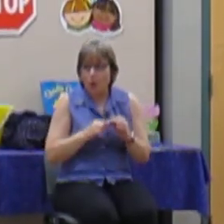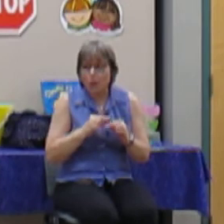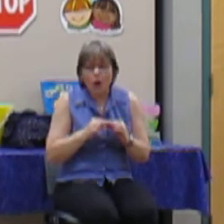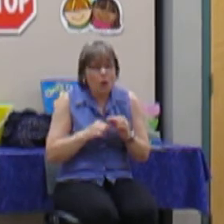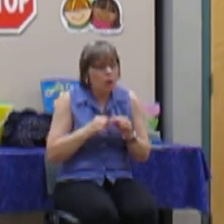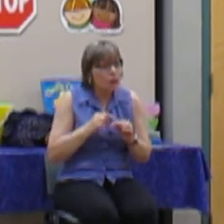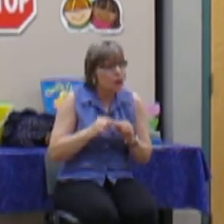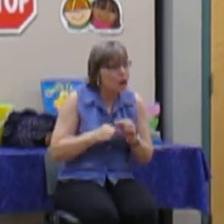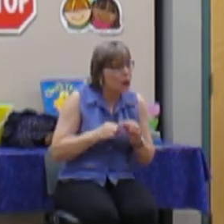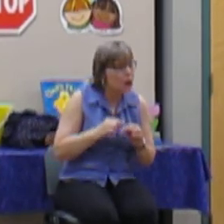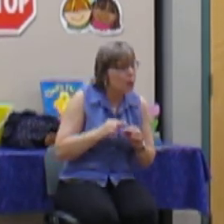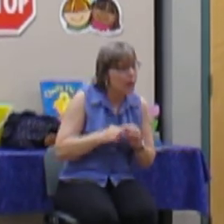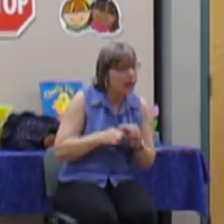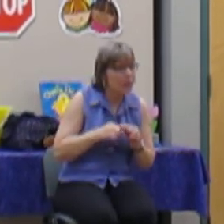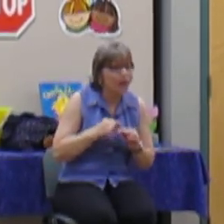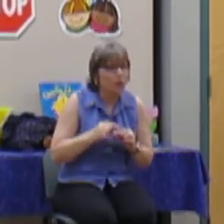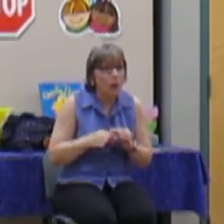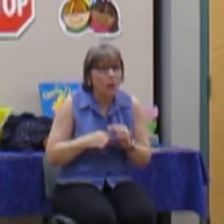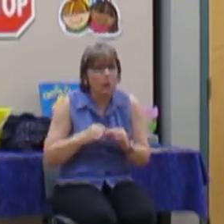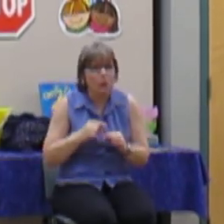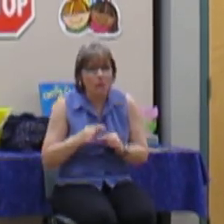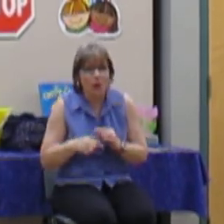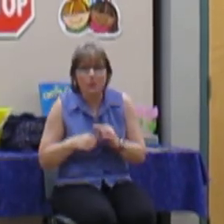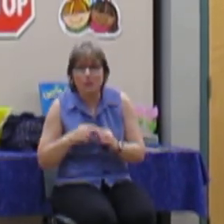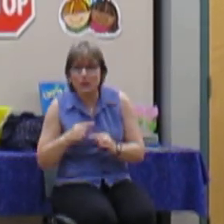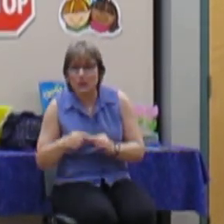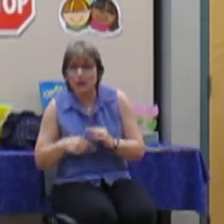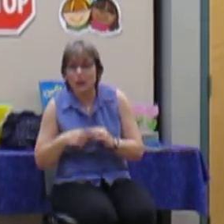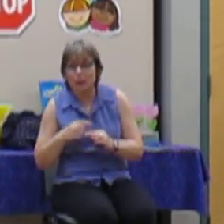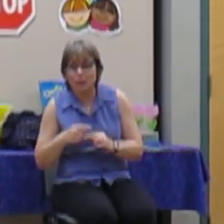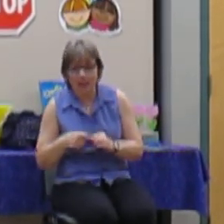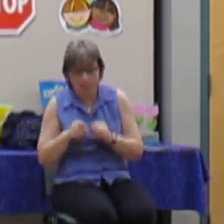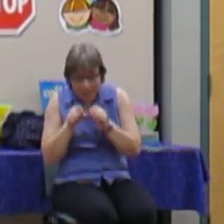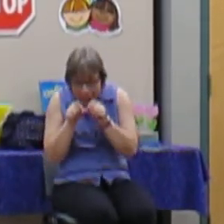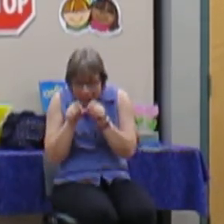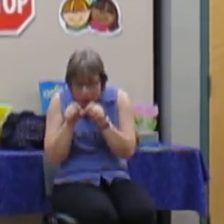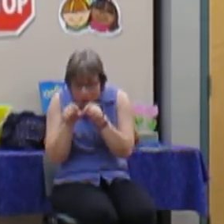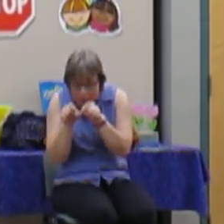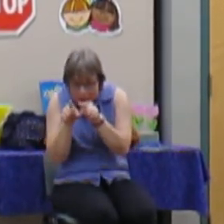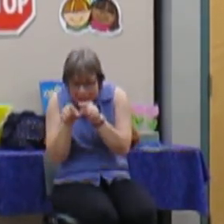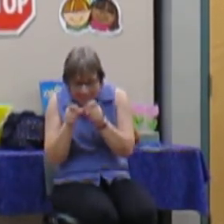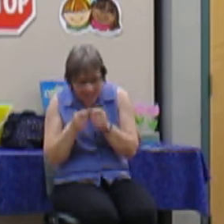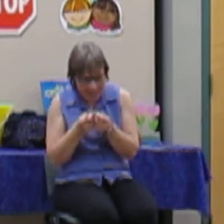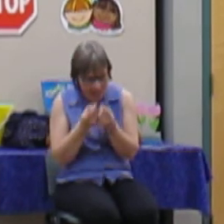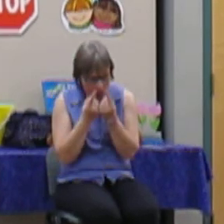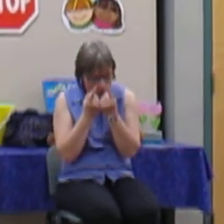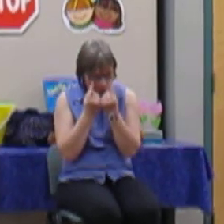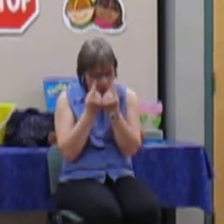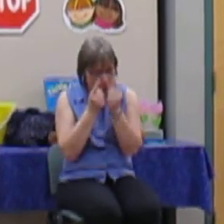roll, sugar baby. Roll, roll, sugar baby. Push, big, pull.